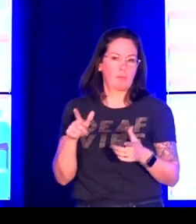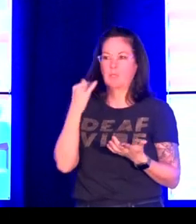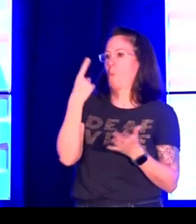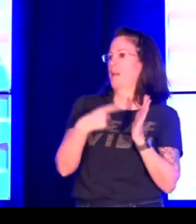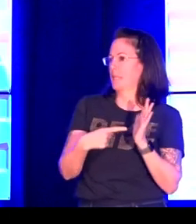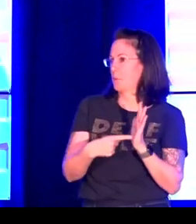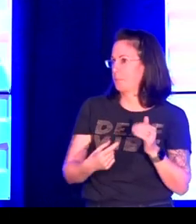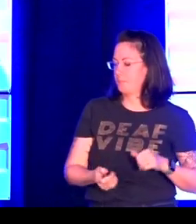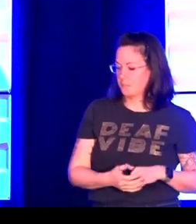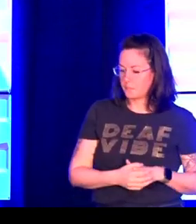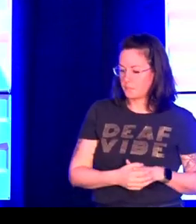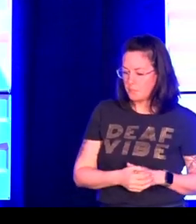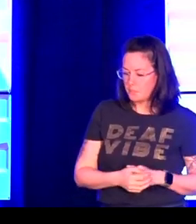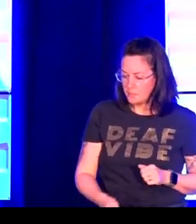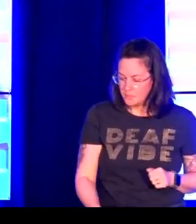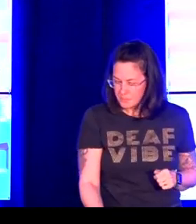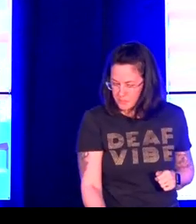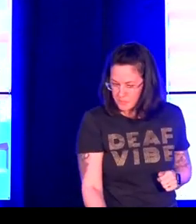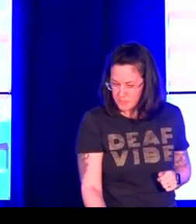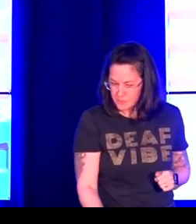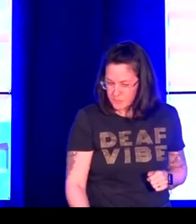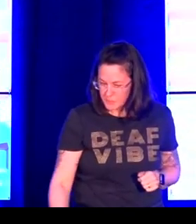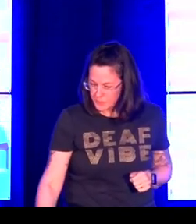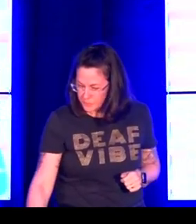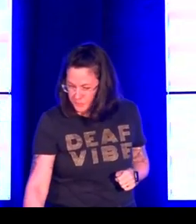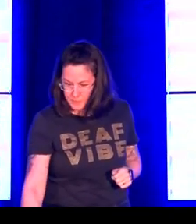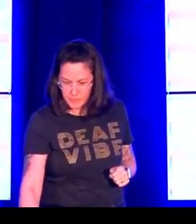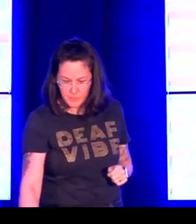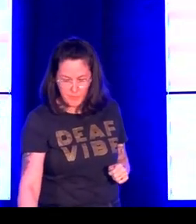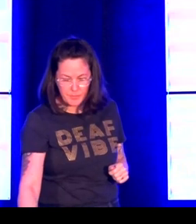from a deaf family and used American Sign Language.